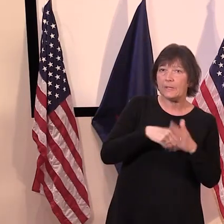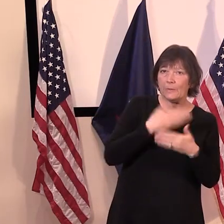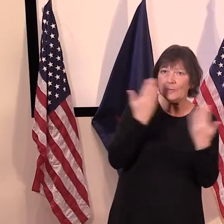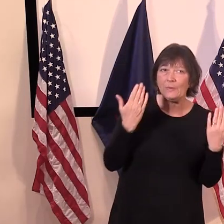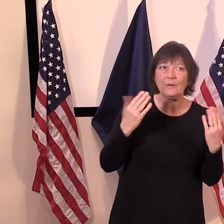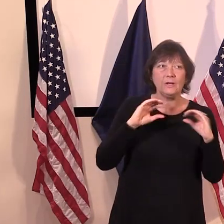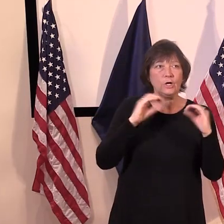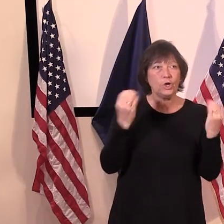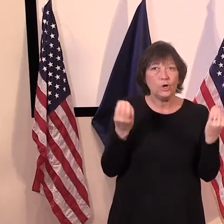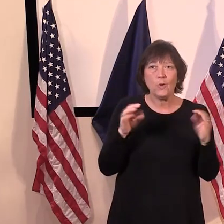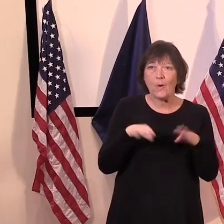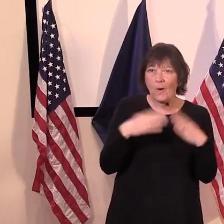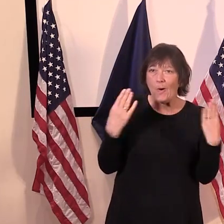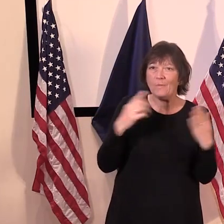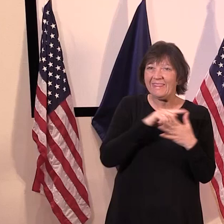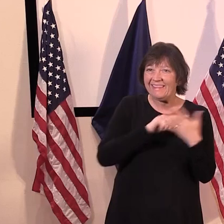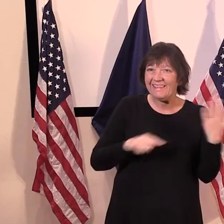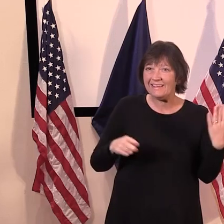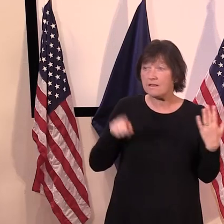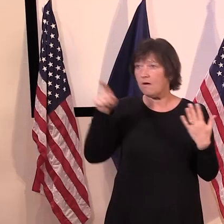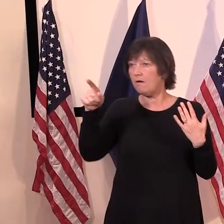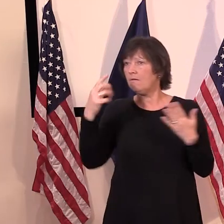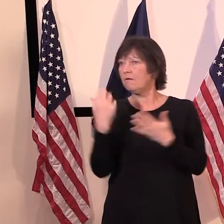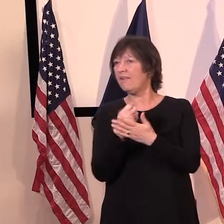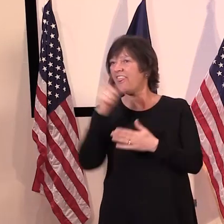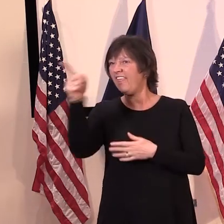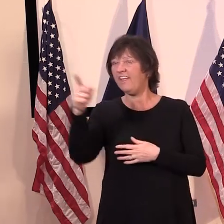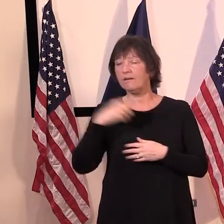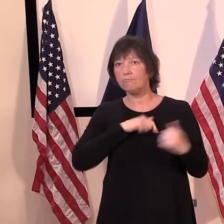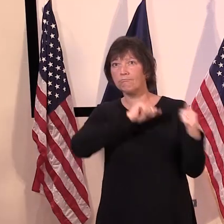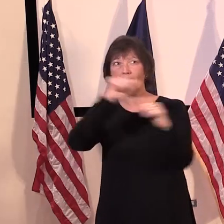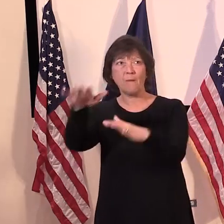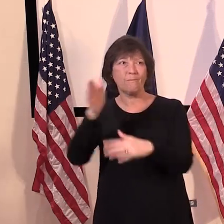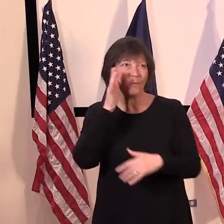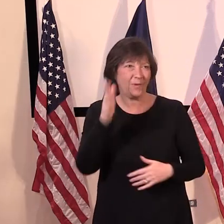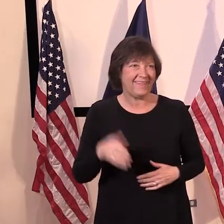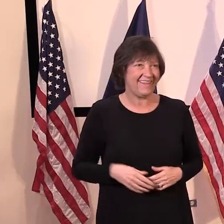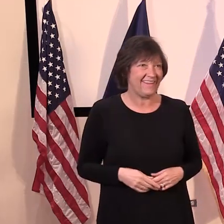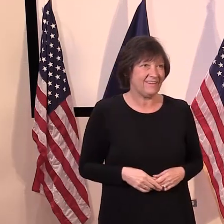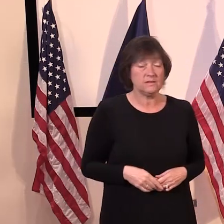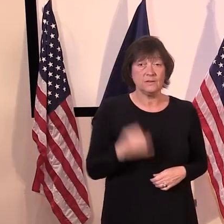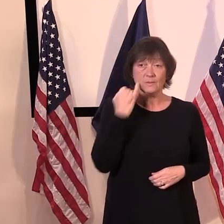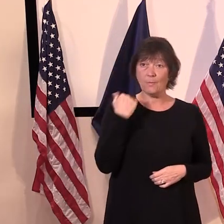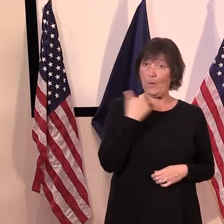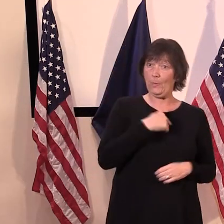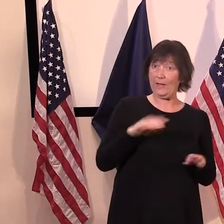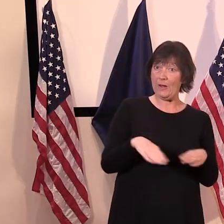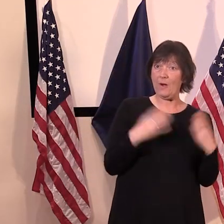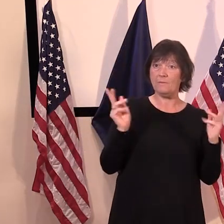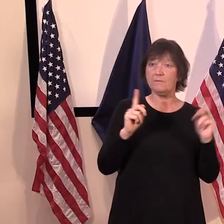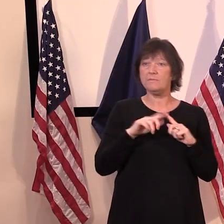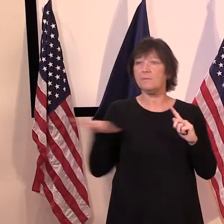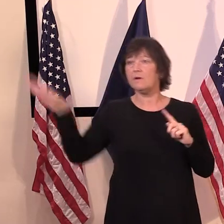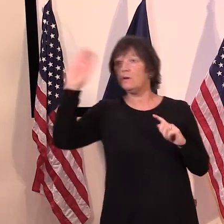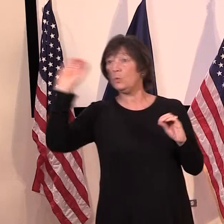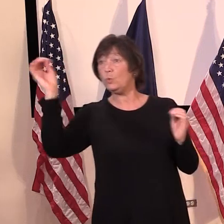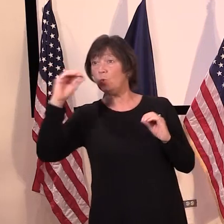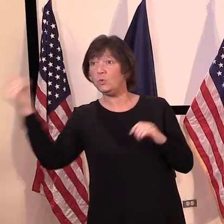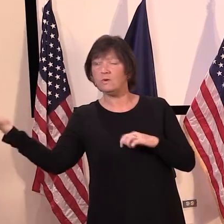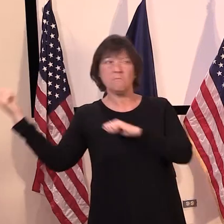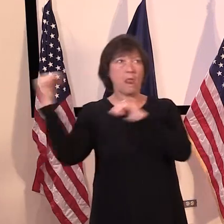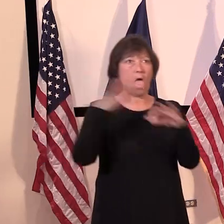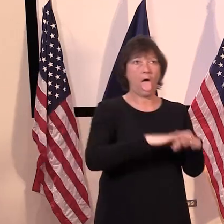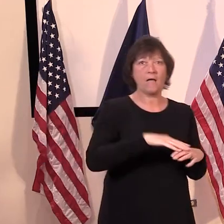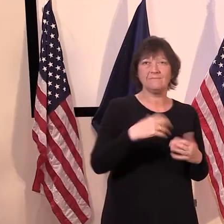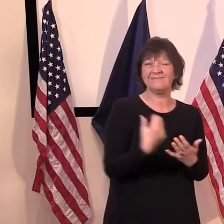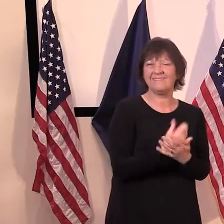New Hampshire and, and Massachusetts and so forth come to our state, uh, to play golf. So that's why we're trying to coordinate in